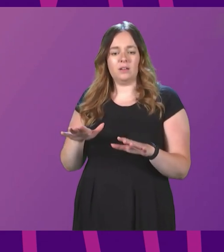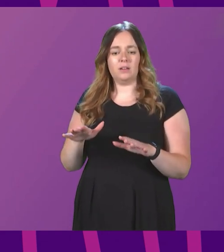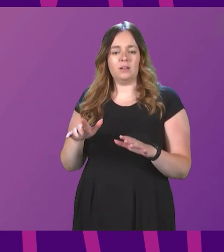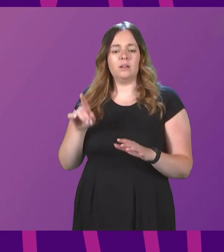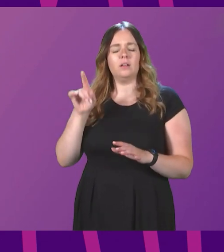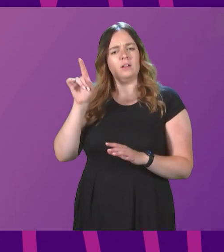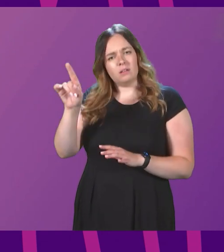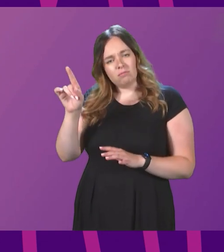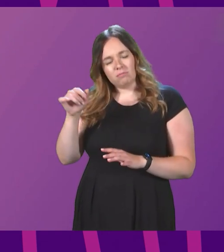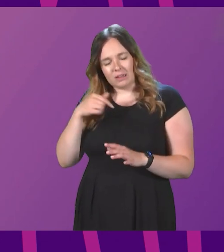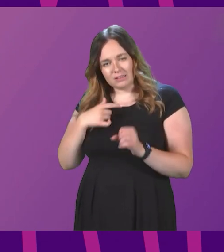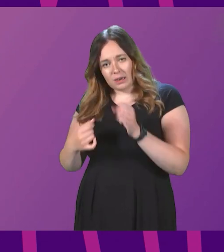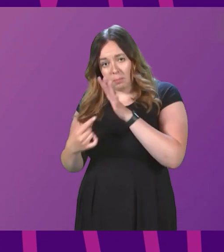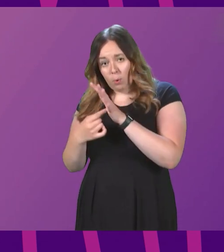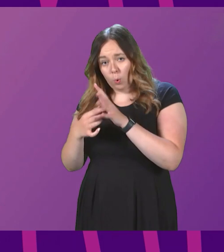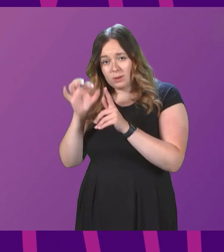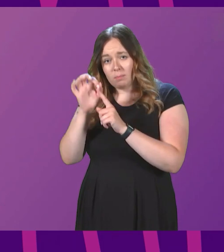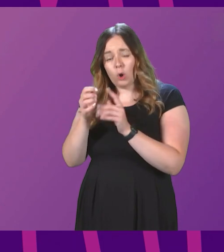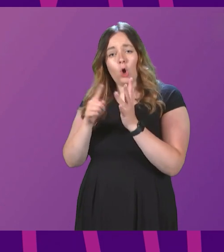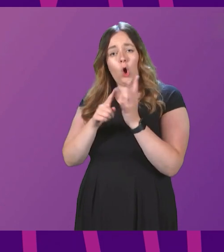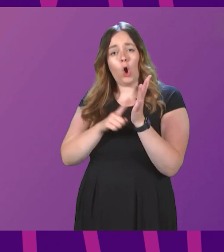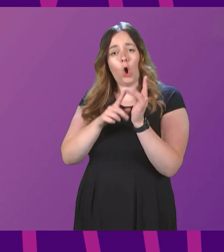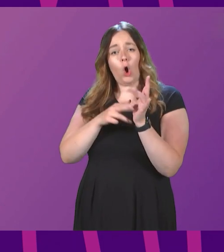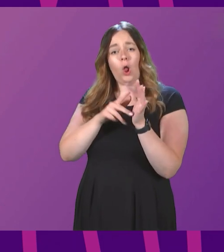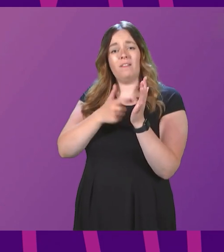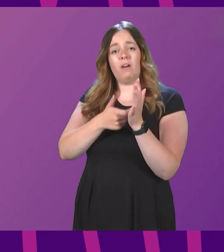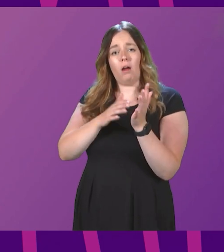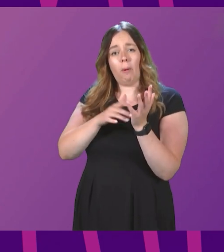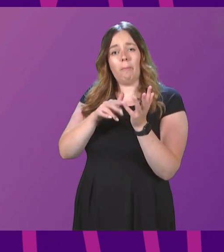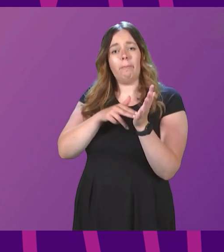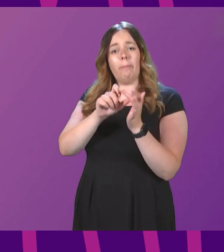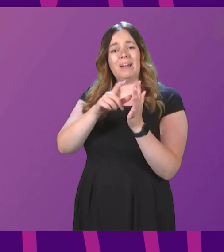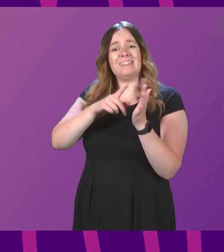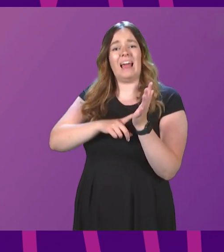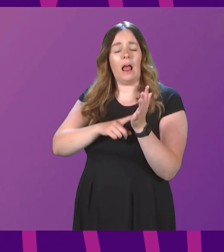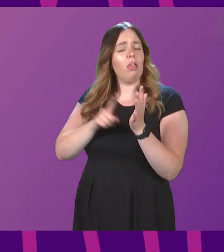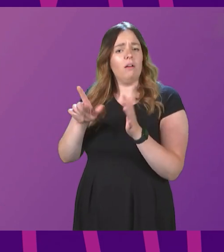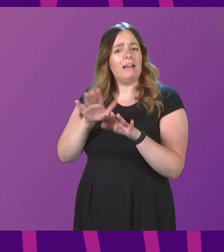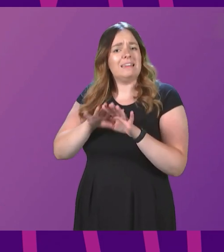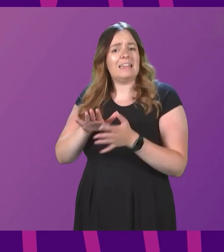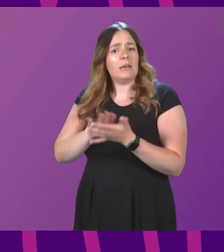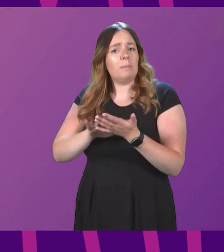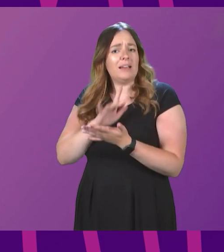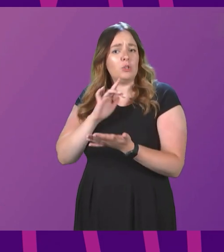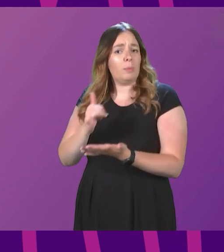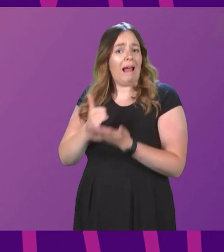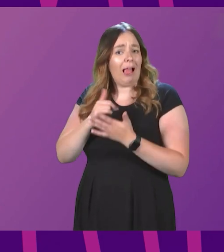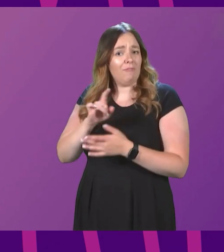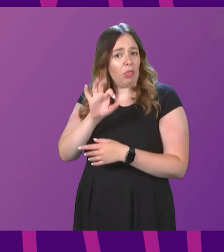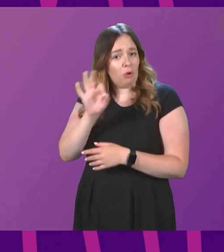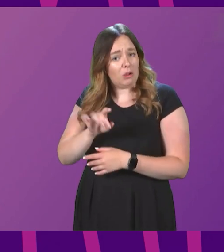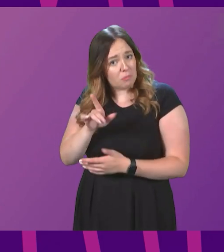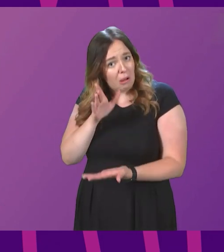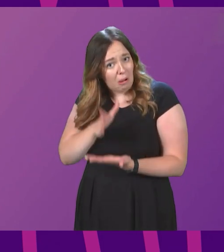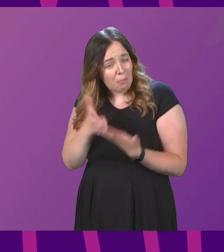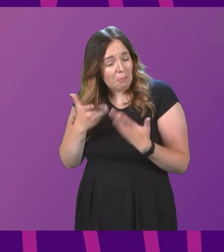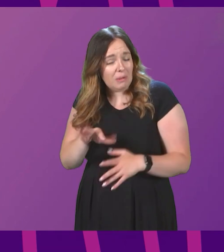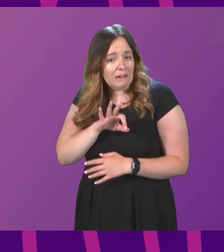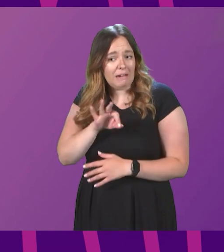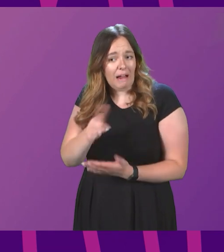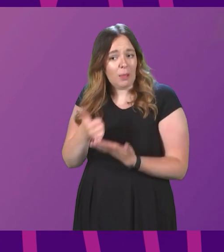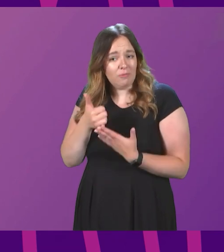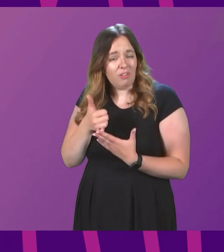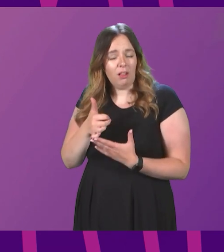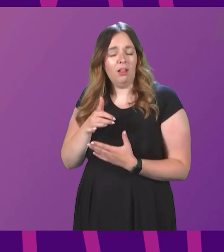I'll come on to an important point, actually. Oliver Mundell probably didn't mean to be helpful in that question, but he has been. But I'll come back to that in a